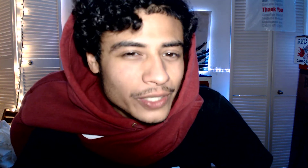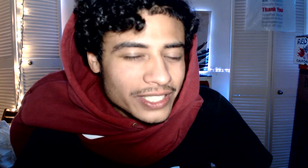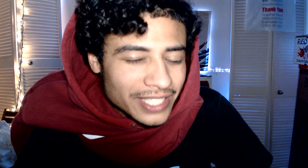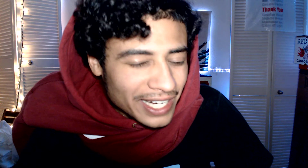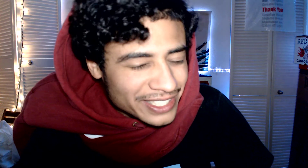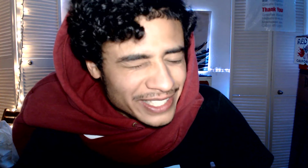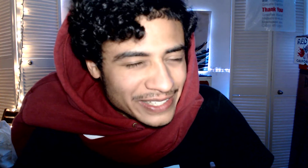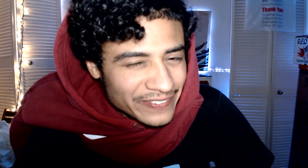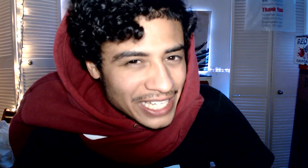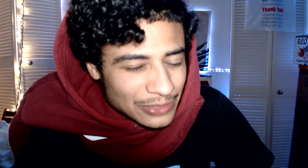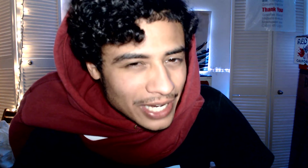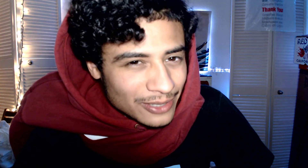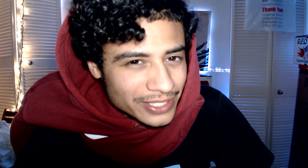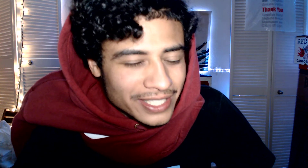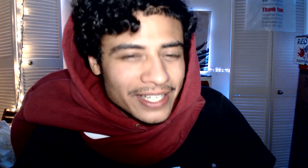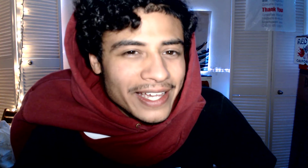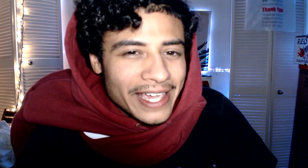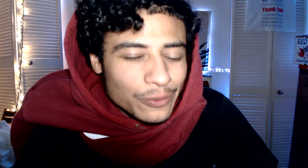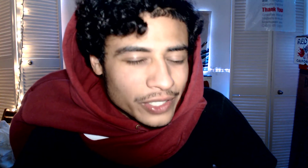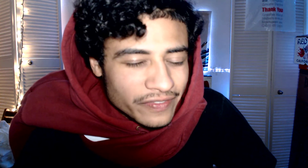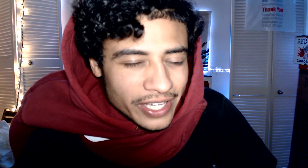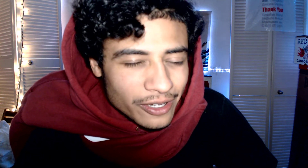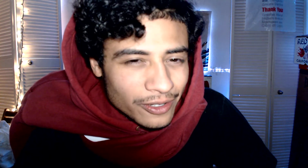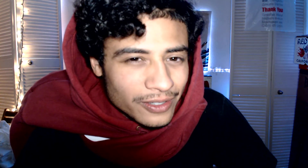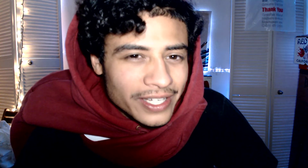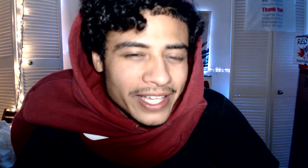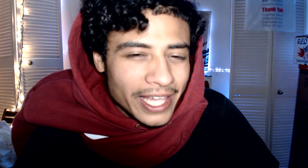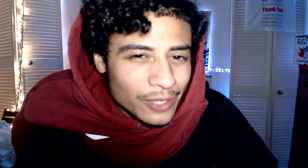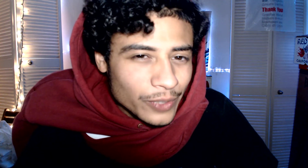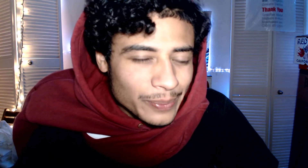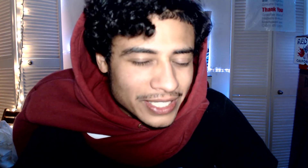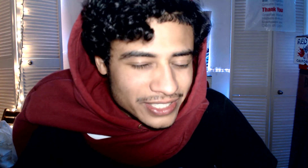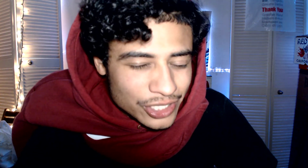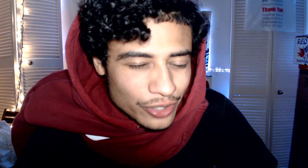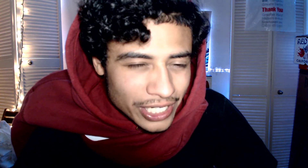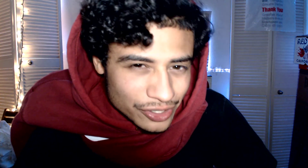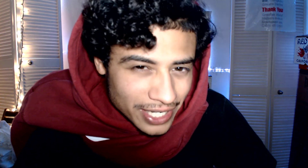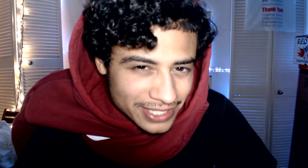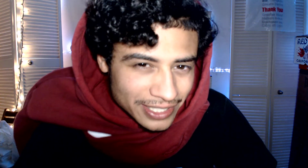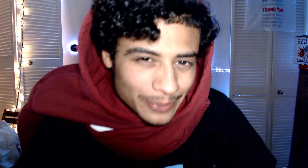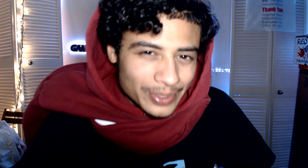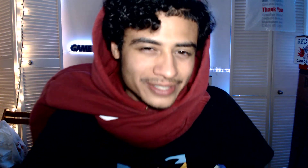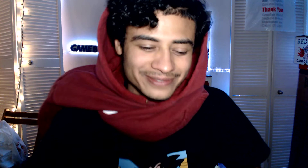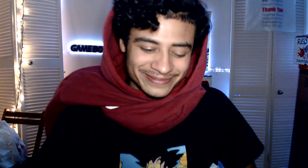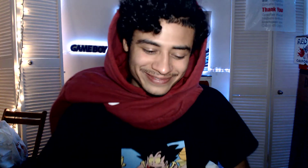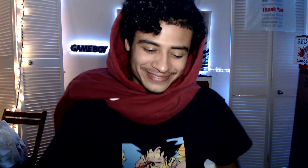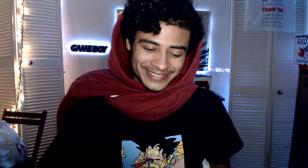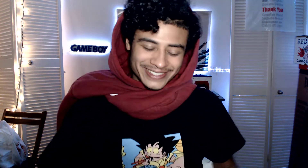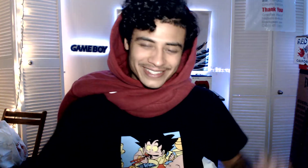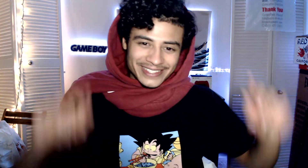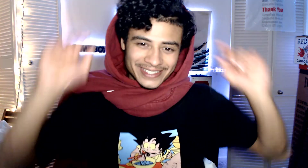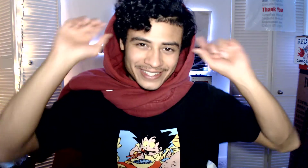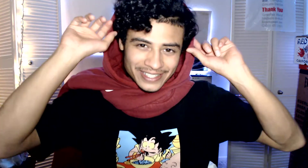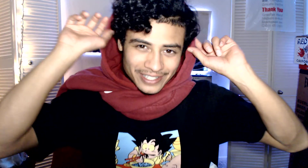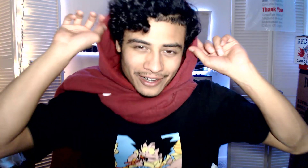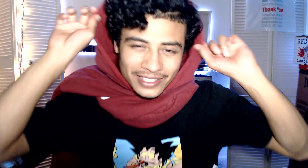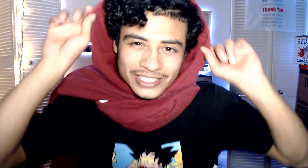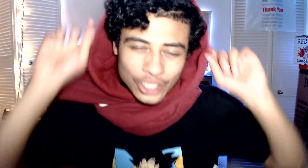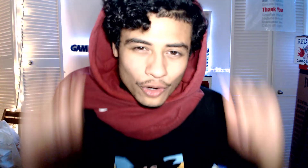decided to take the fast route and we fell and we messed the train tracks up all right let's go over